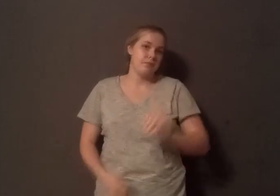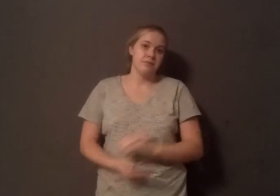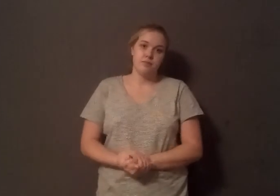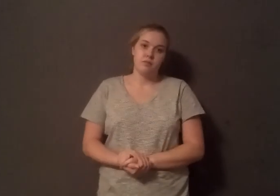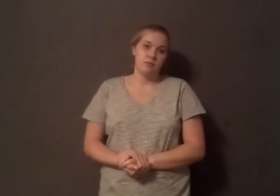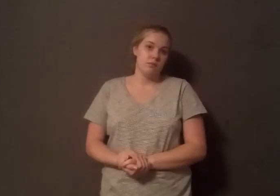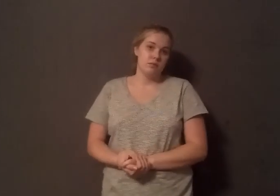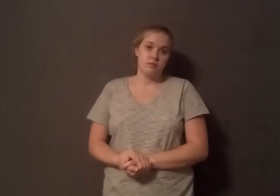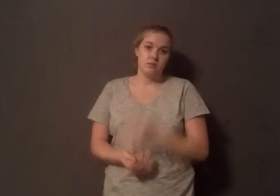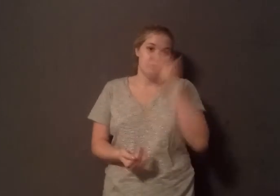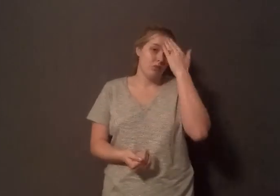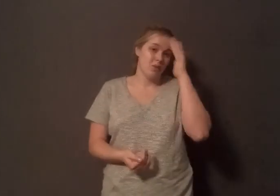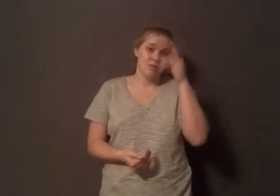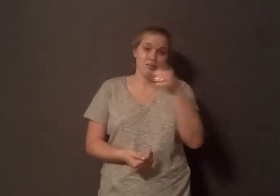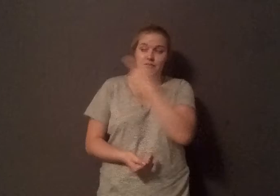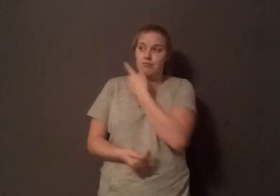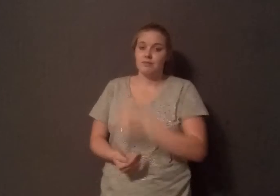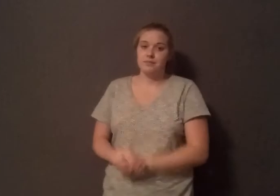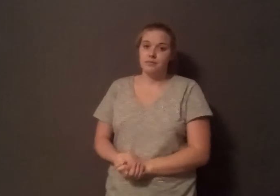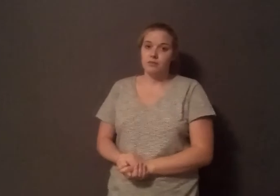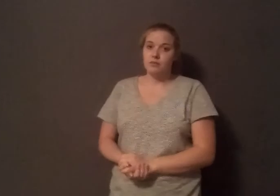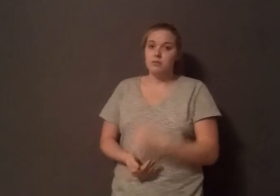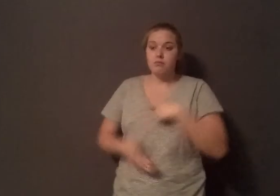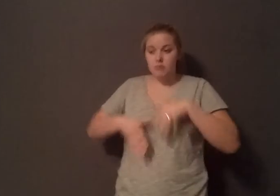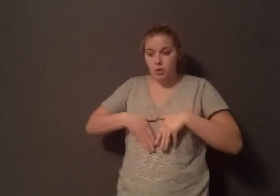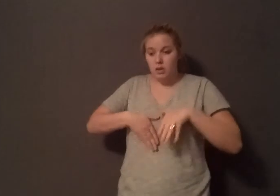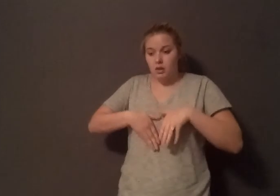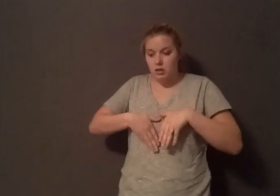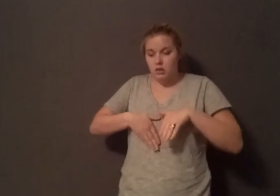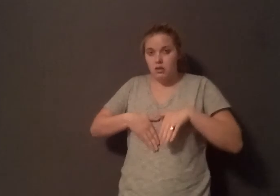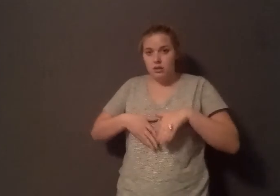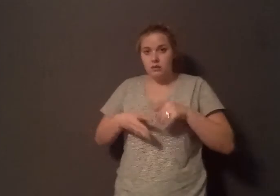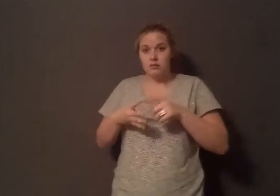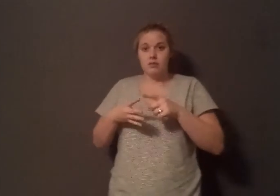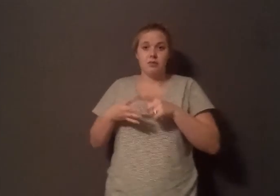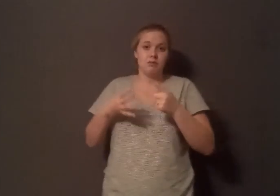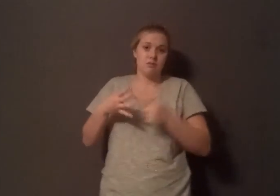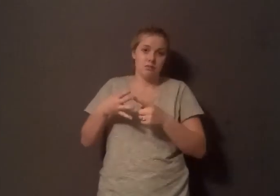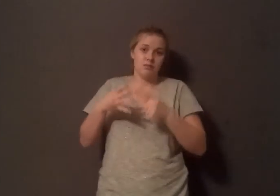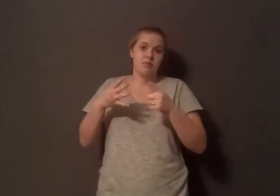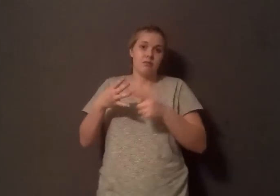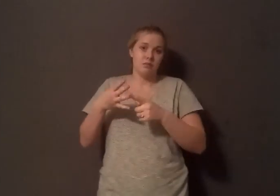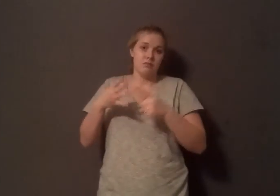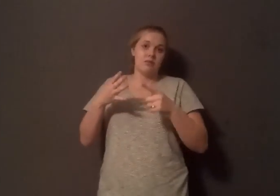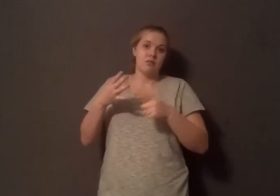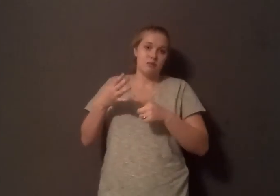know what she might have. I have Aspen, I have Sinus, I have Sacerdosa, this is the bacteria,